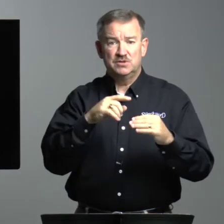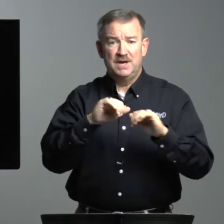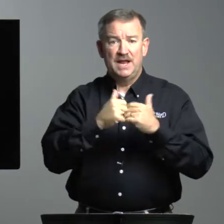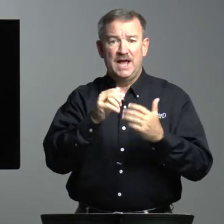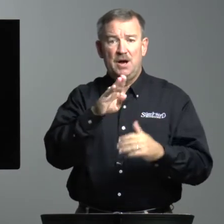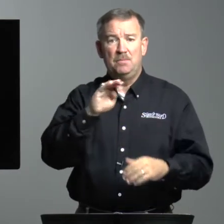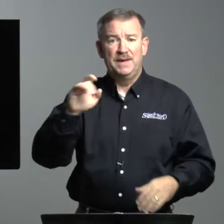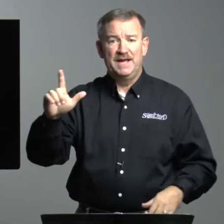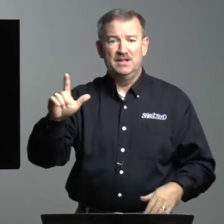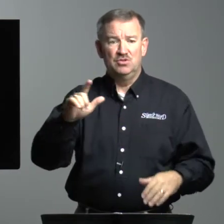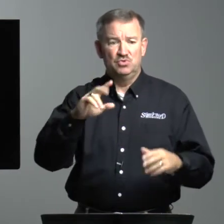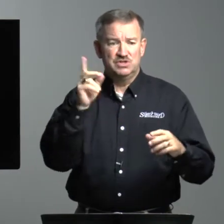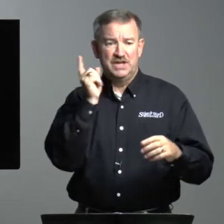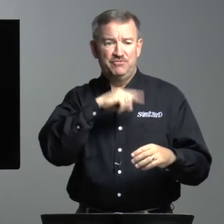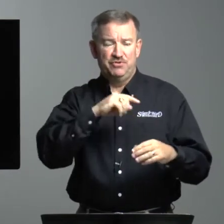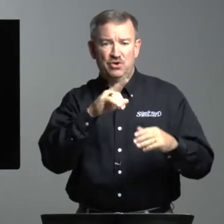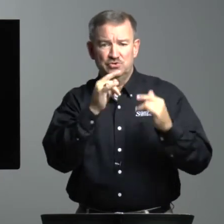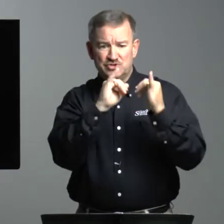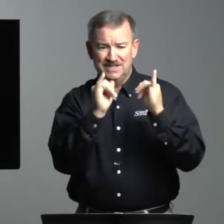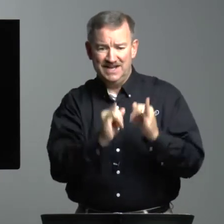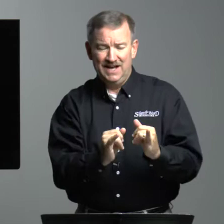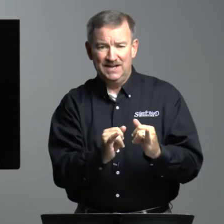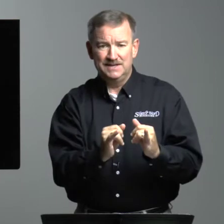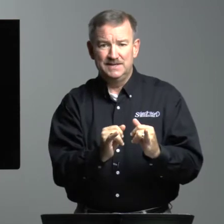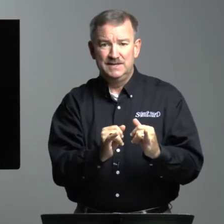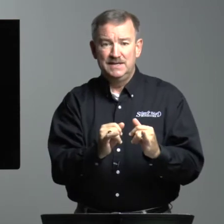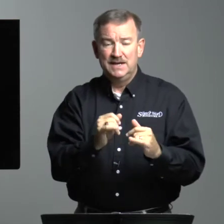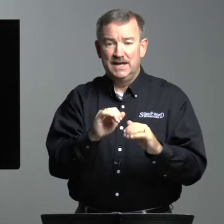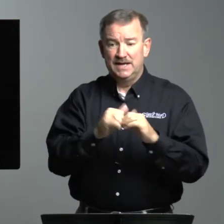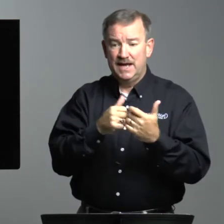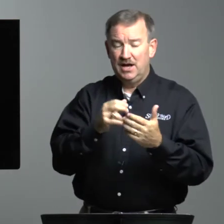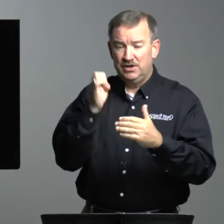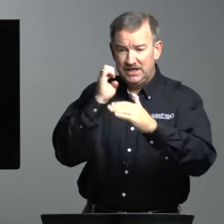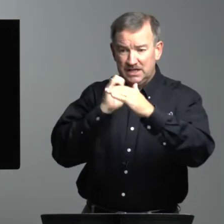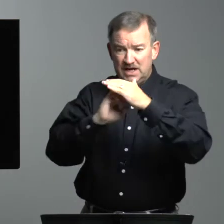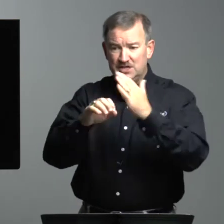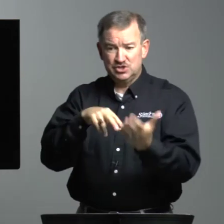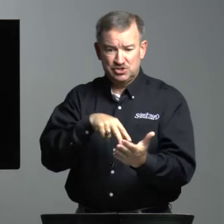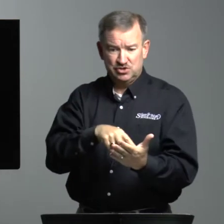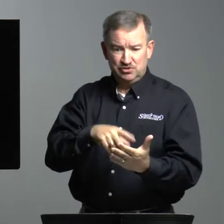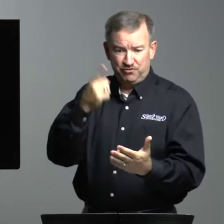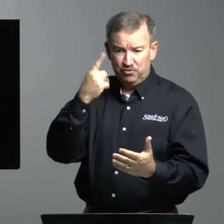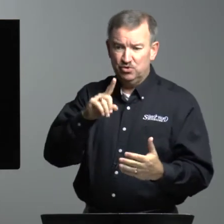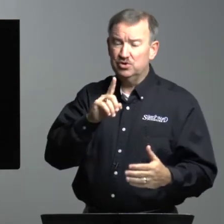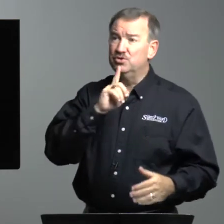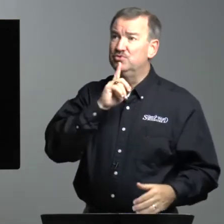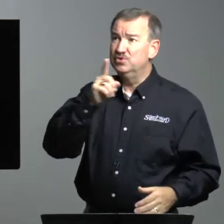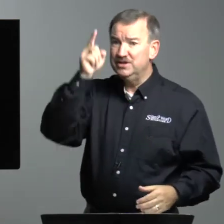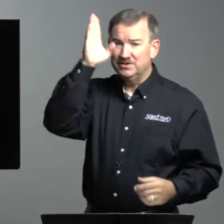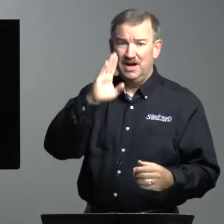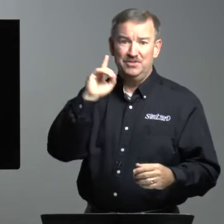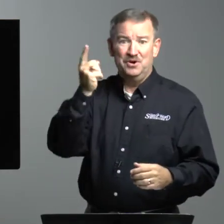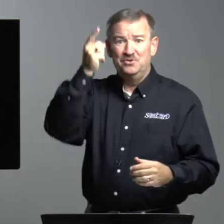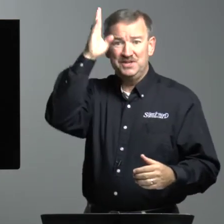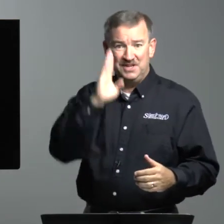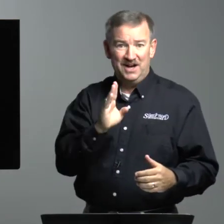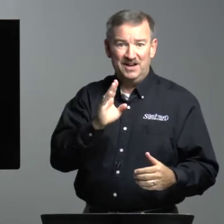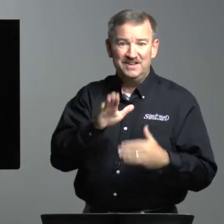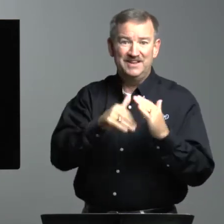about how Baal was a false god and how Elijah stood for the real God, the only God in